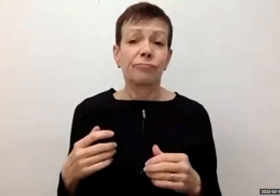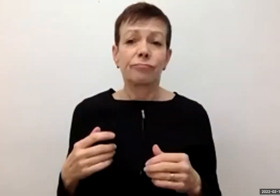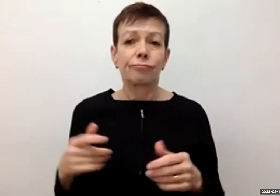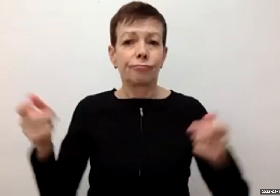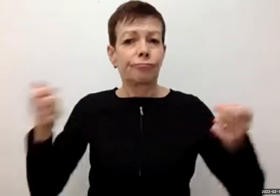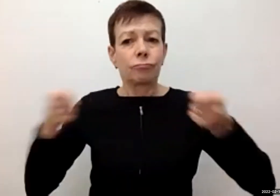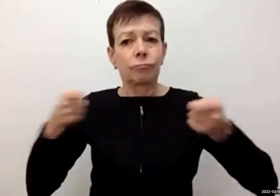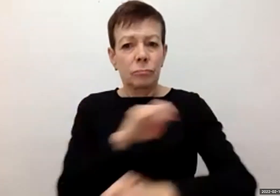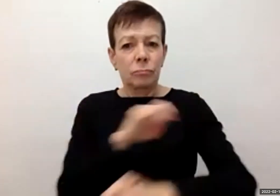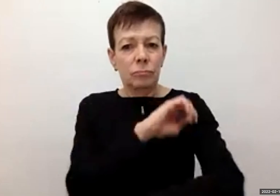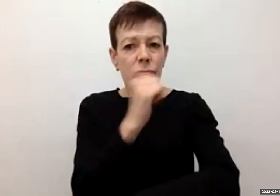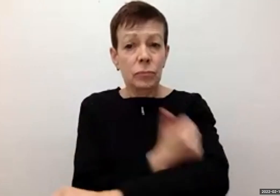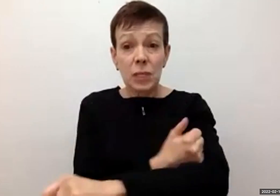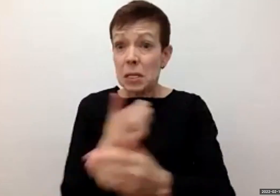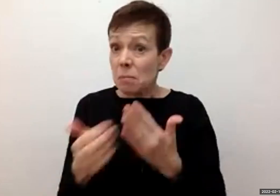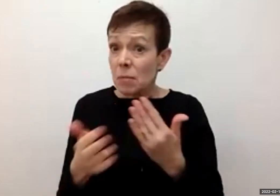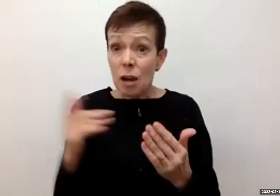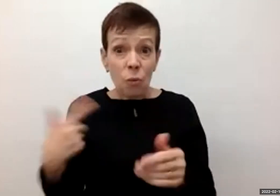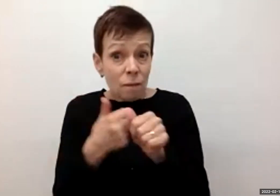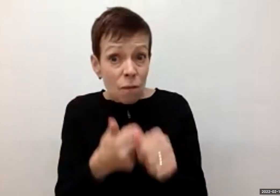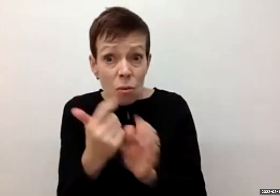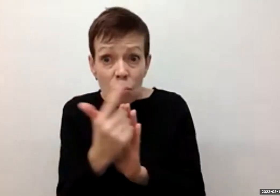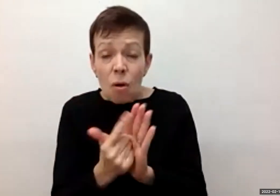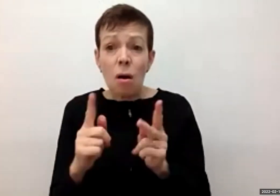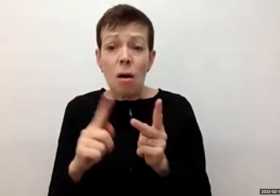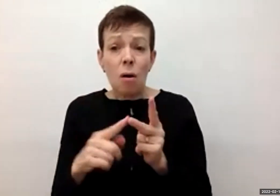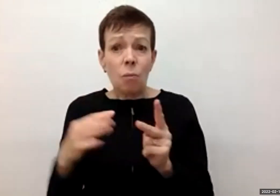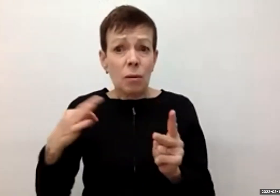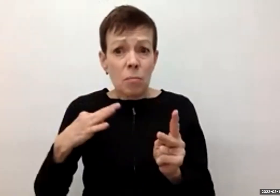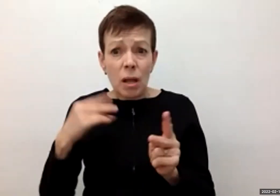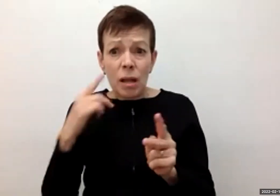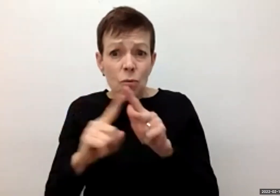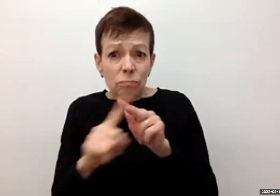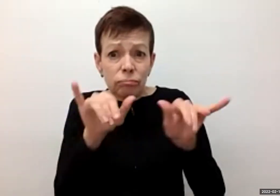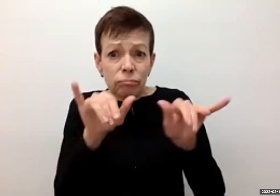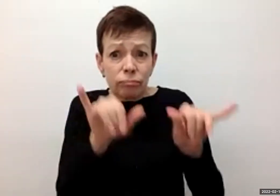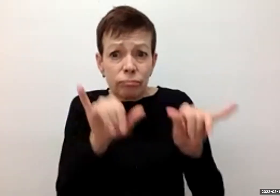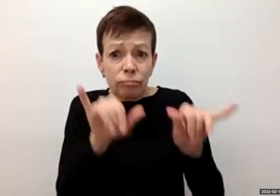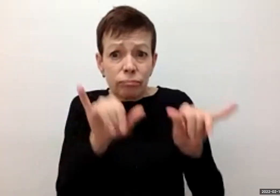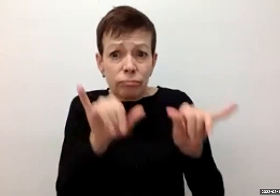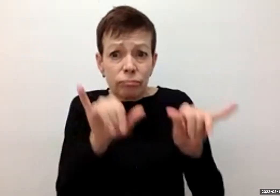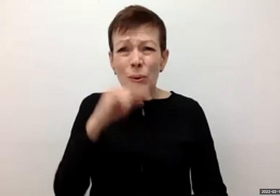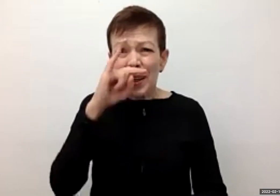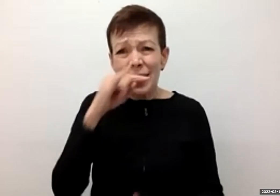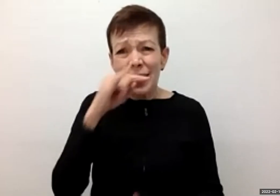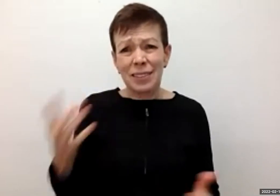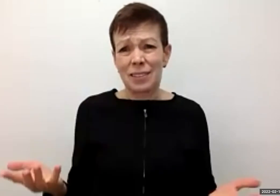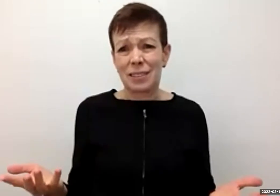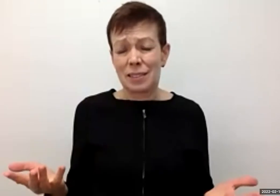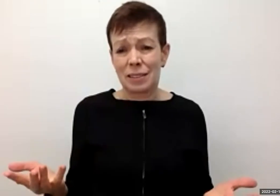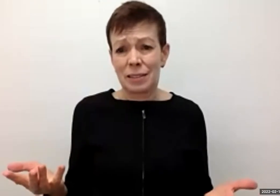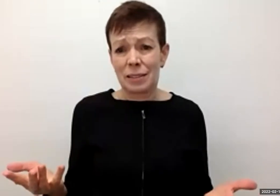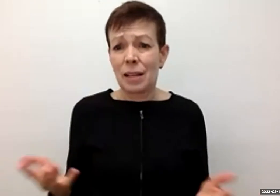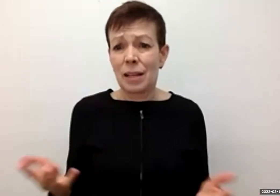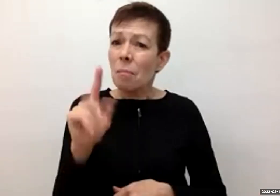that we were law-abiding, that we were seeking refuge, that we were just kids. Because of the way we were introduced